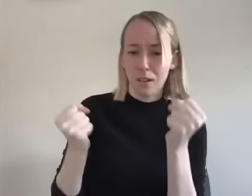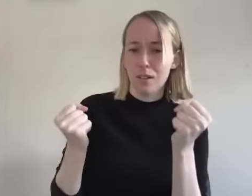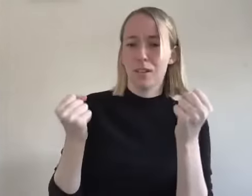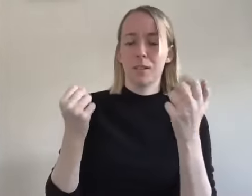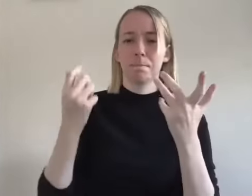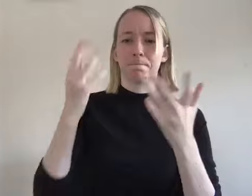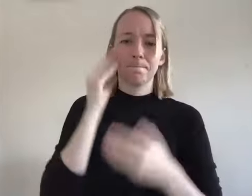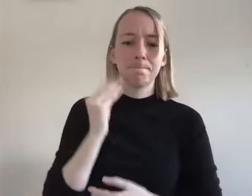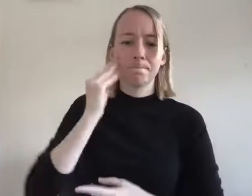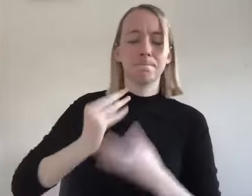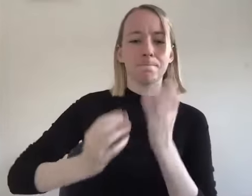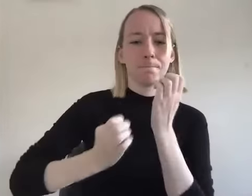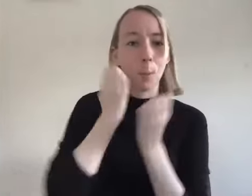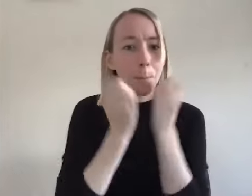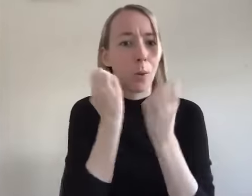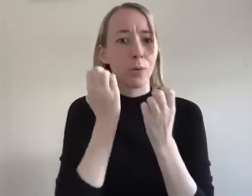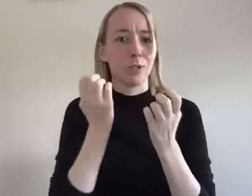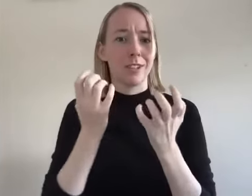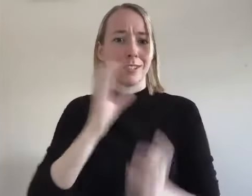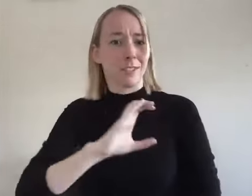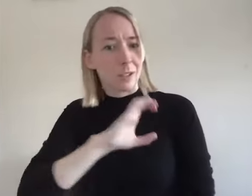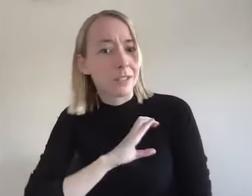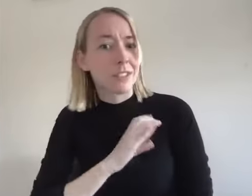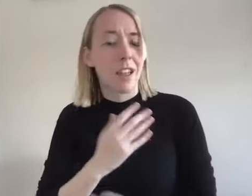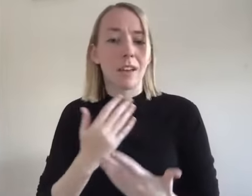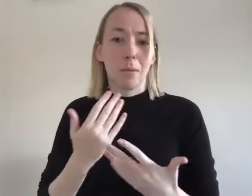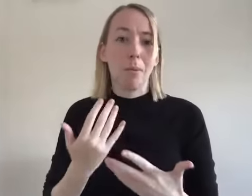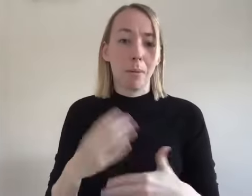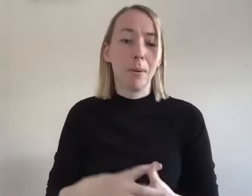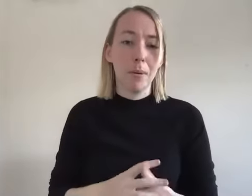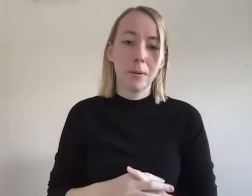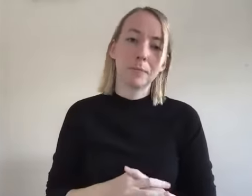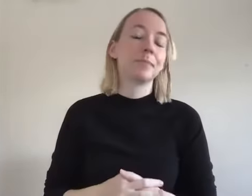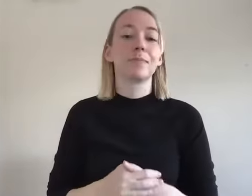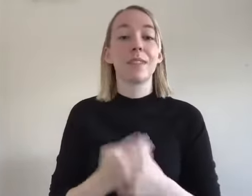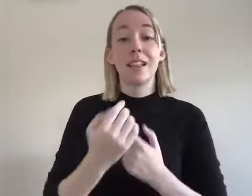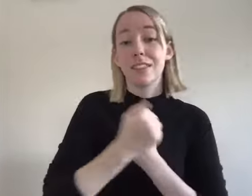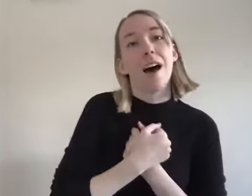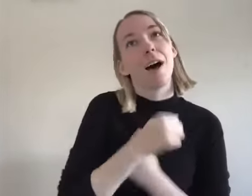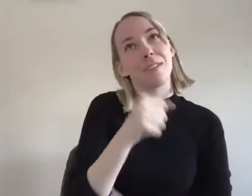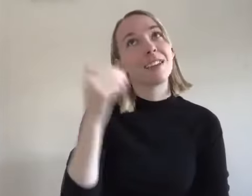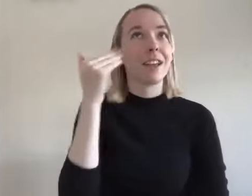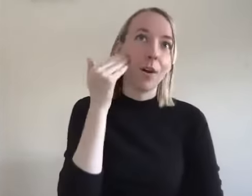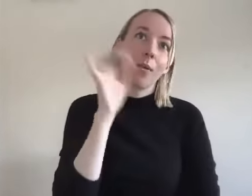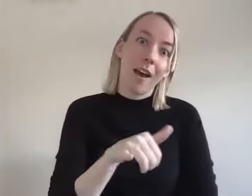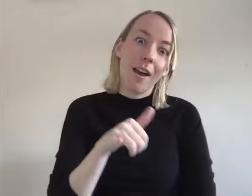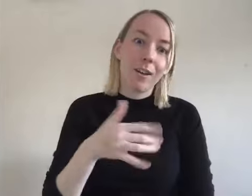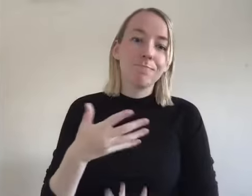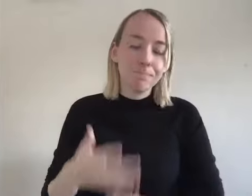shadow self like nasty traits that like you know like compassion and love like i know where they came